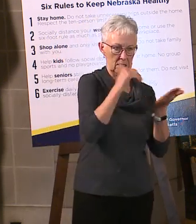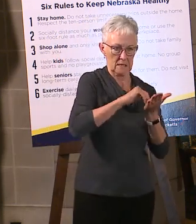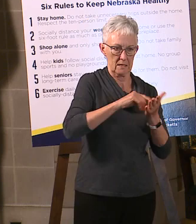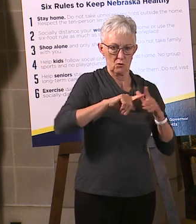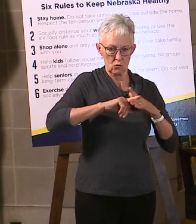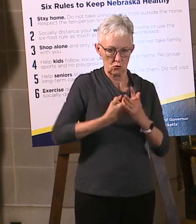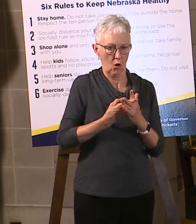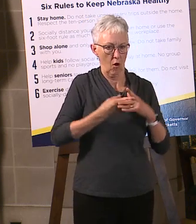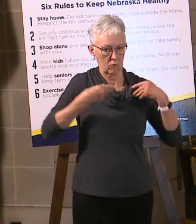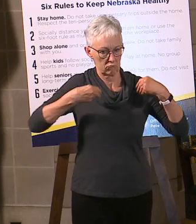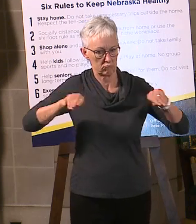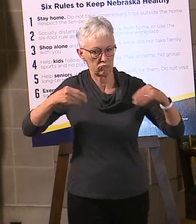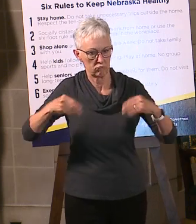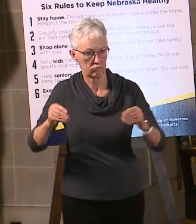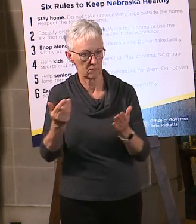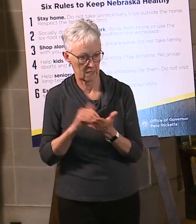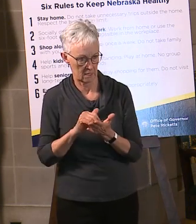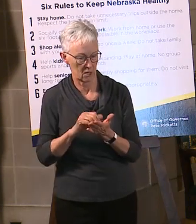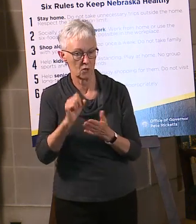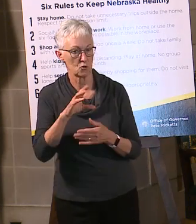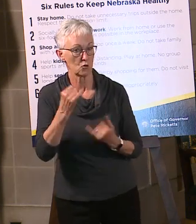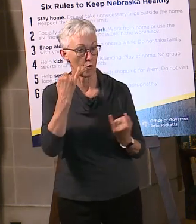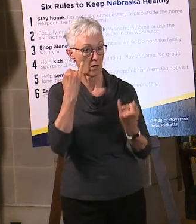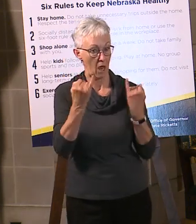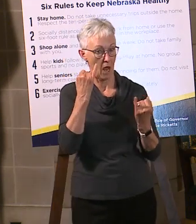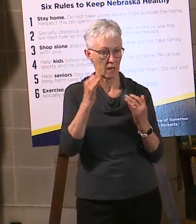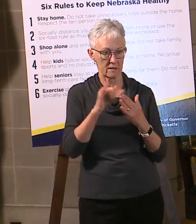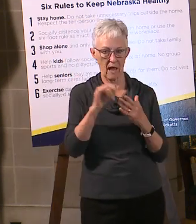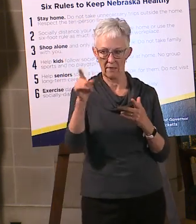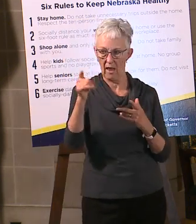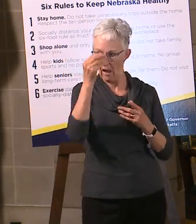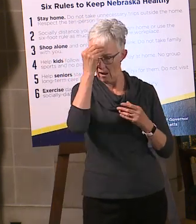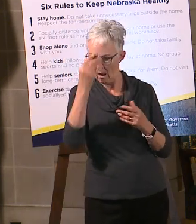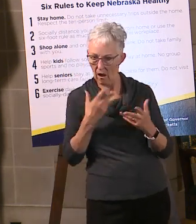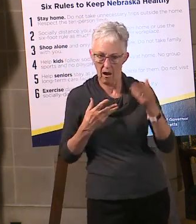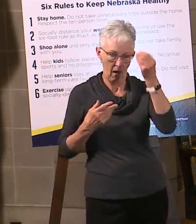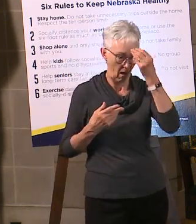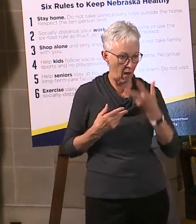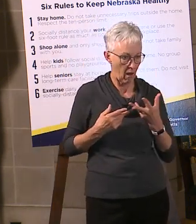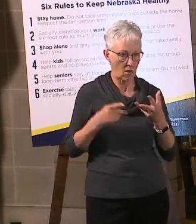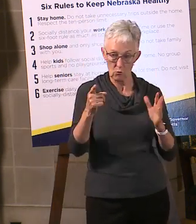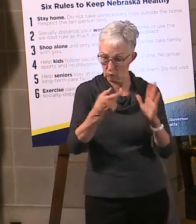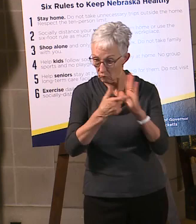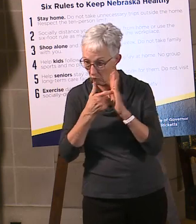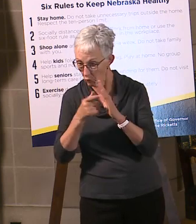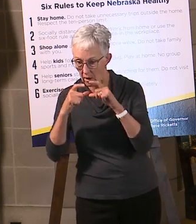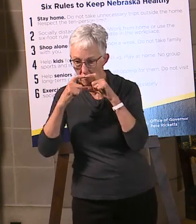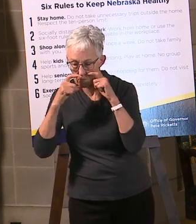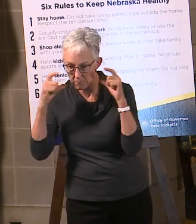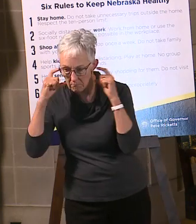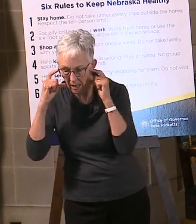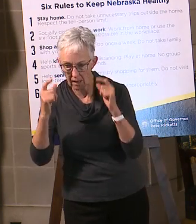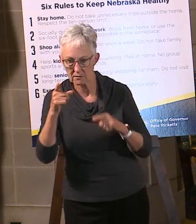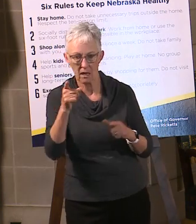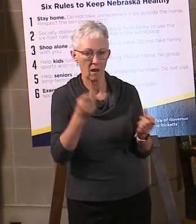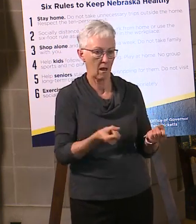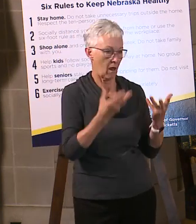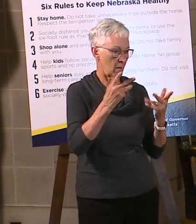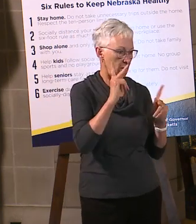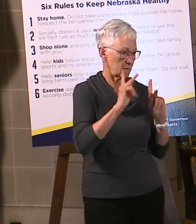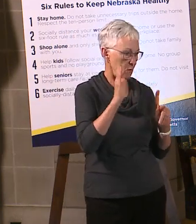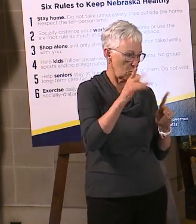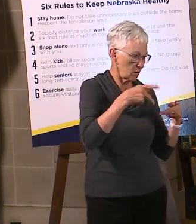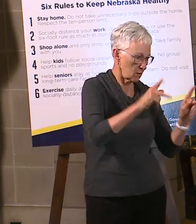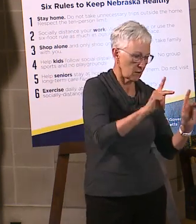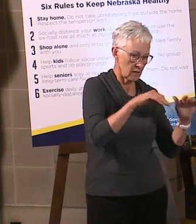businesses have shared back to us about whether they're requiring masks, how many people are they allowing in their store, and how are